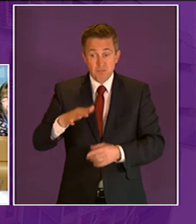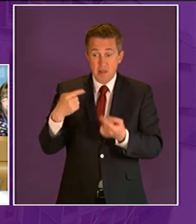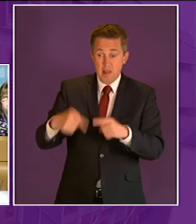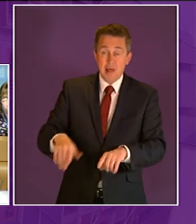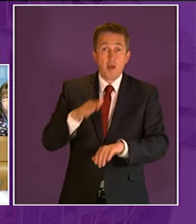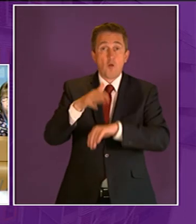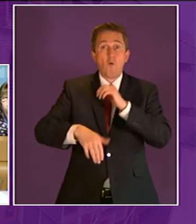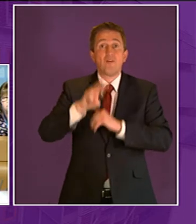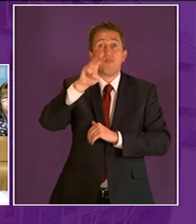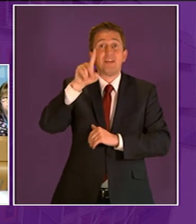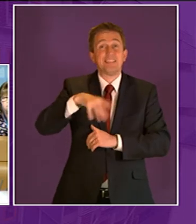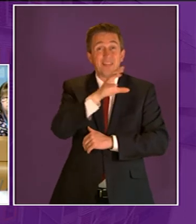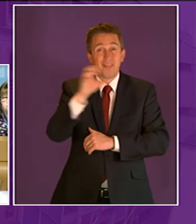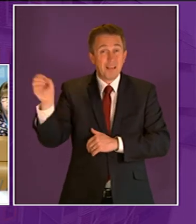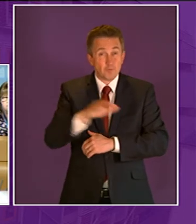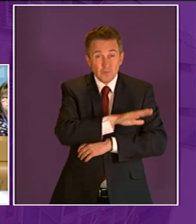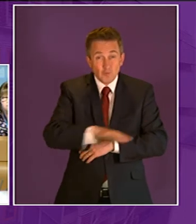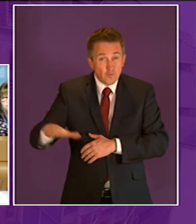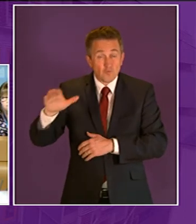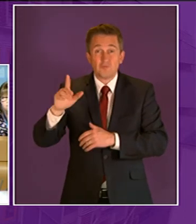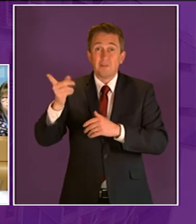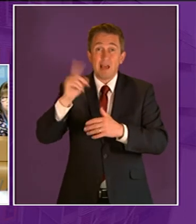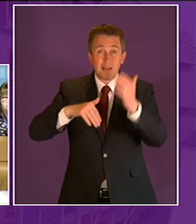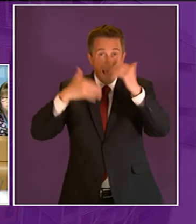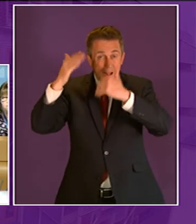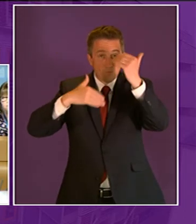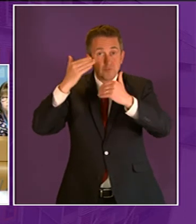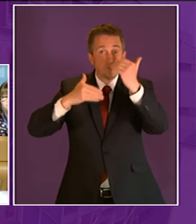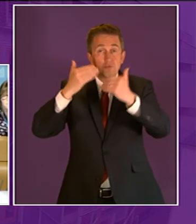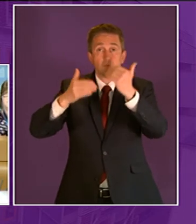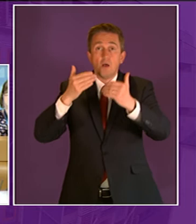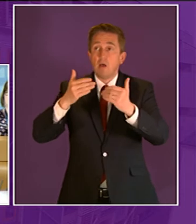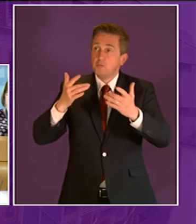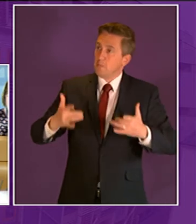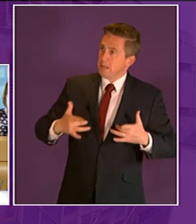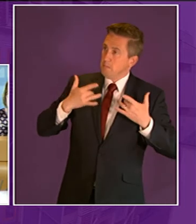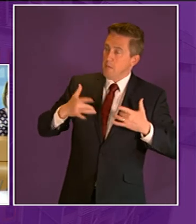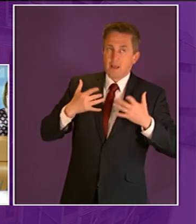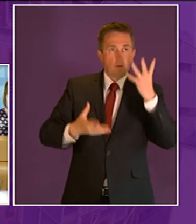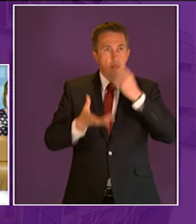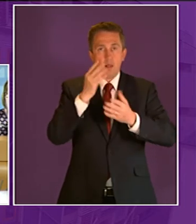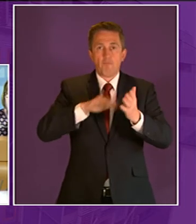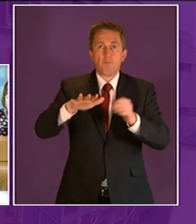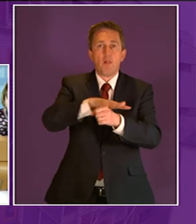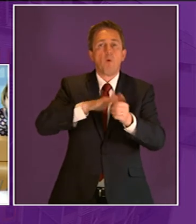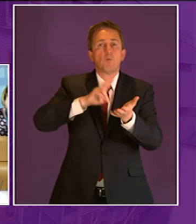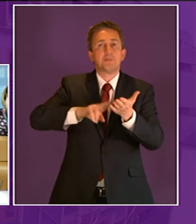children young people young people and adults to learn from and be inspired by their local natural environments in our wilderness regions